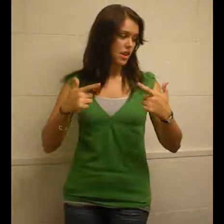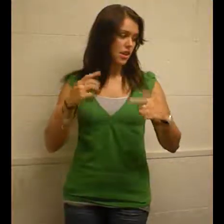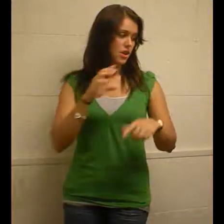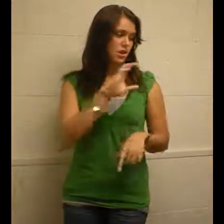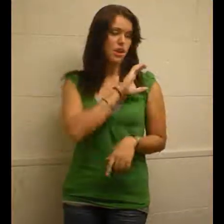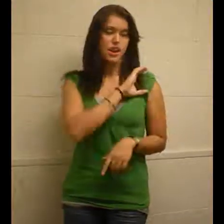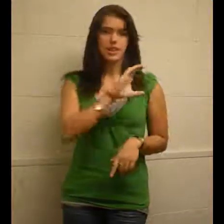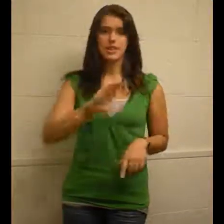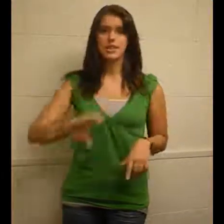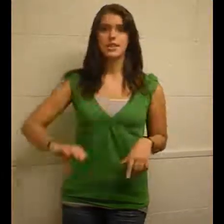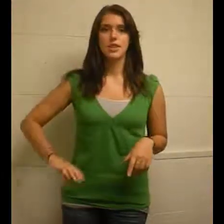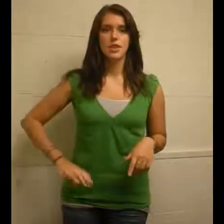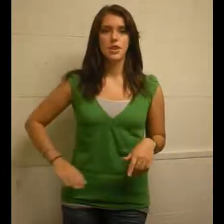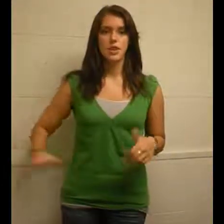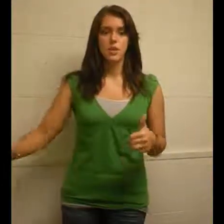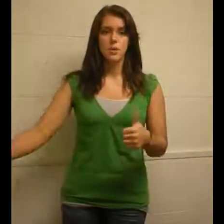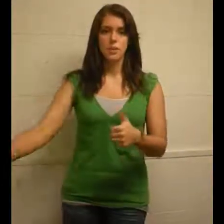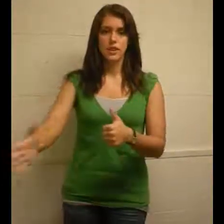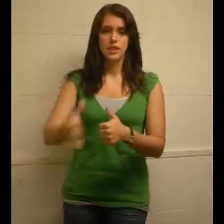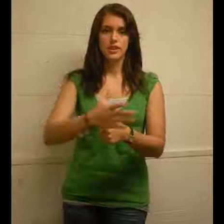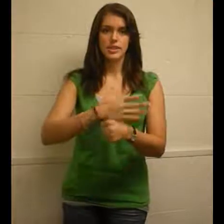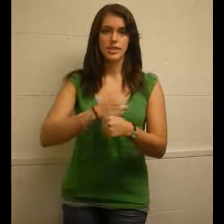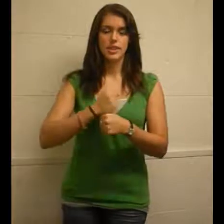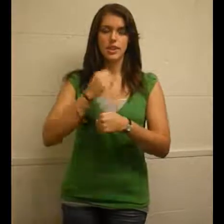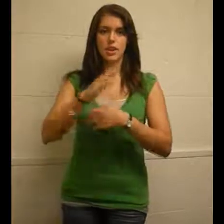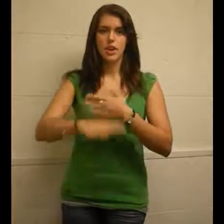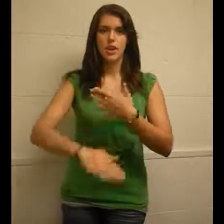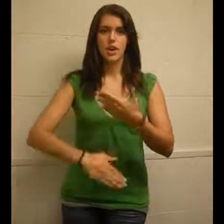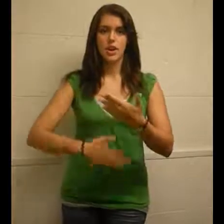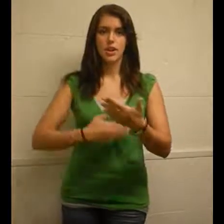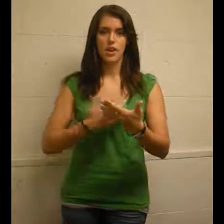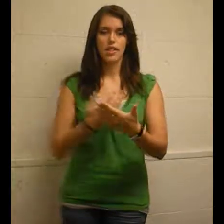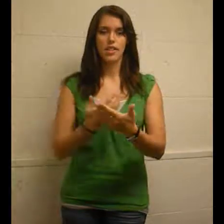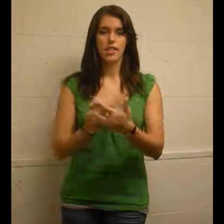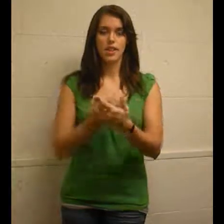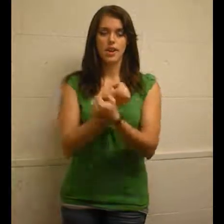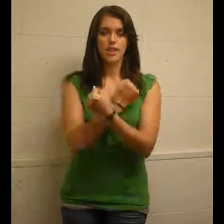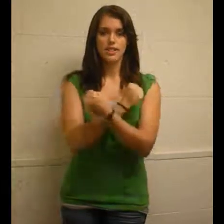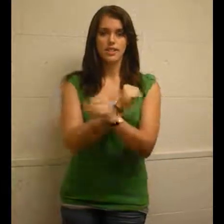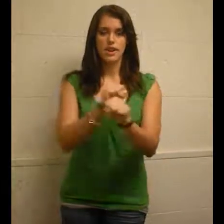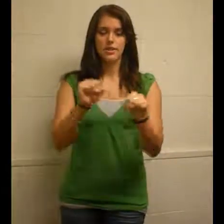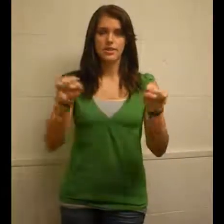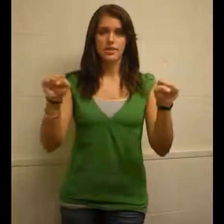Christ, wins, all are saved.